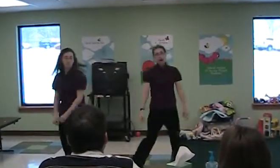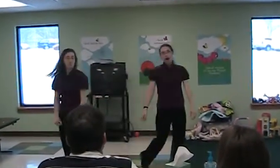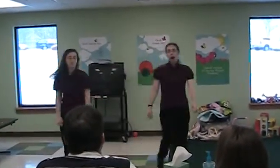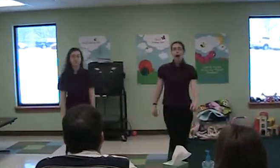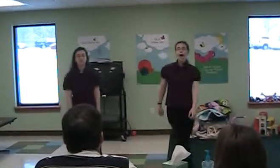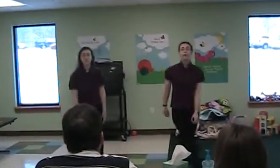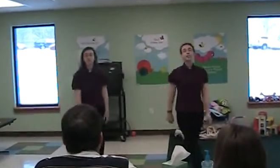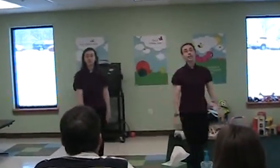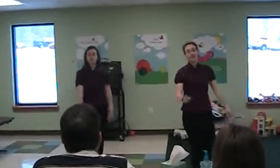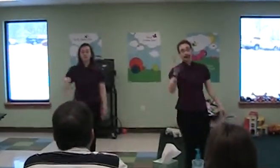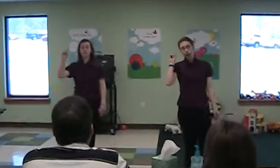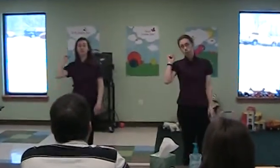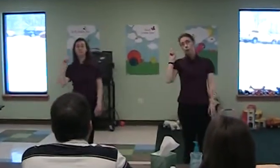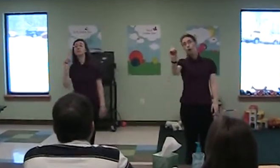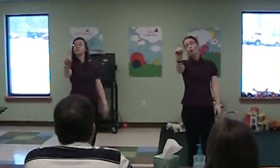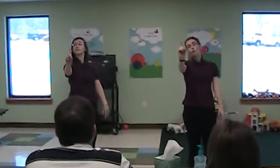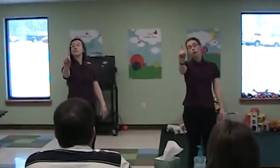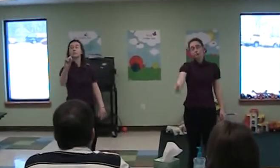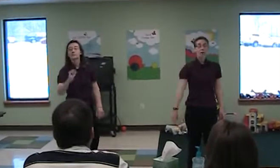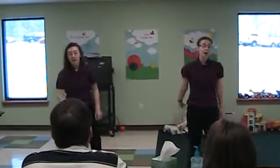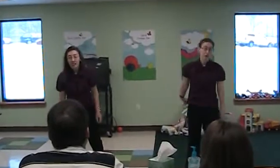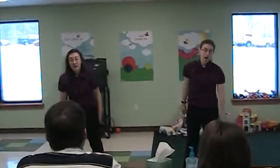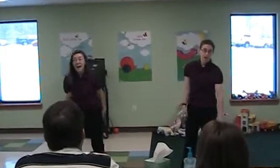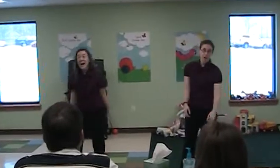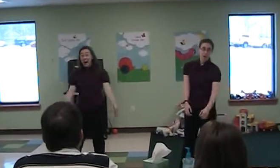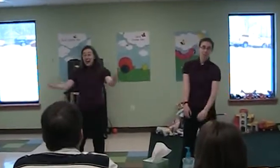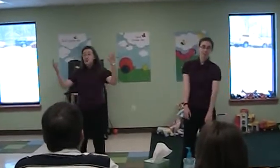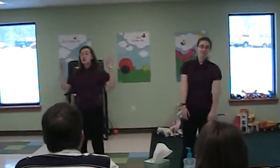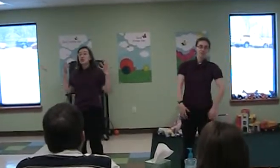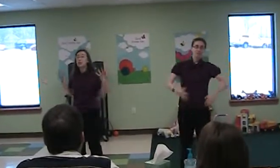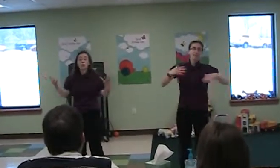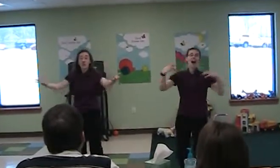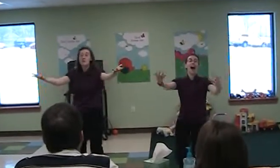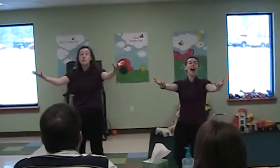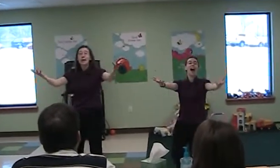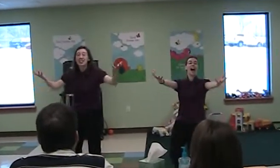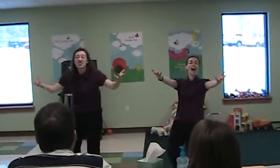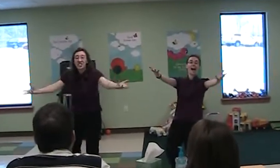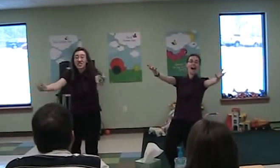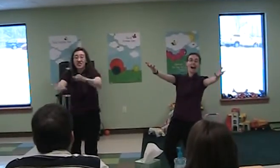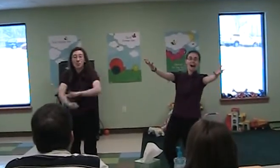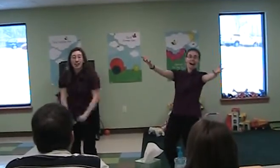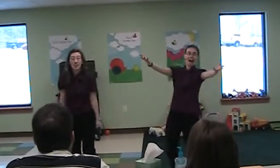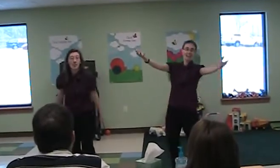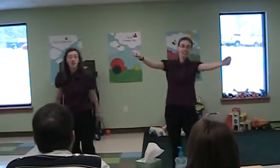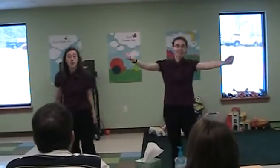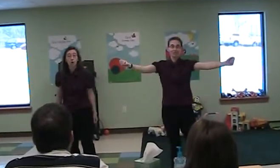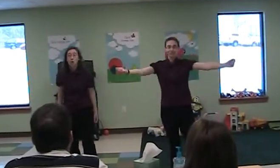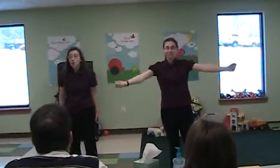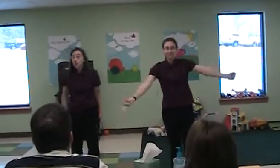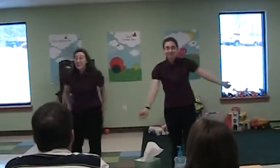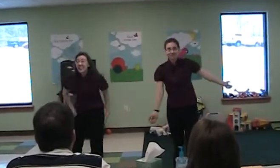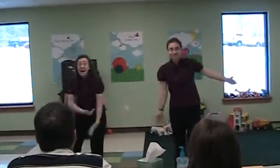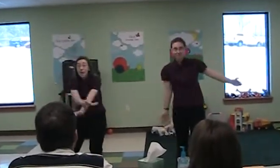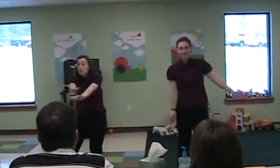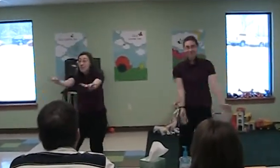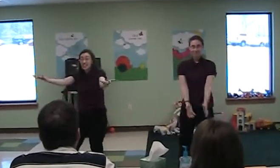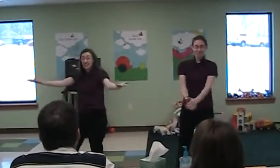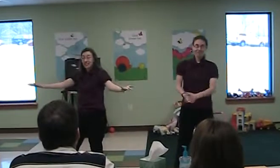I wish to say one word about Michael Angelo. I used to worship the mighty genius of Michael Angelo, great in everything he